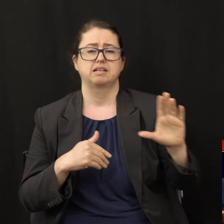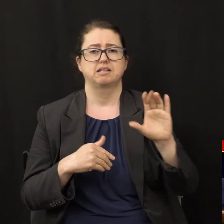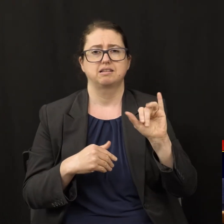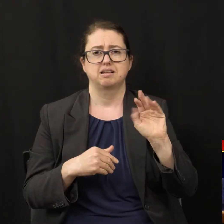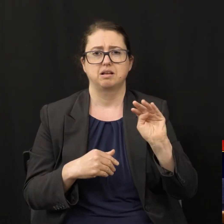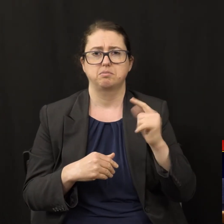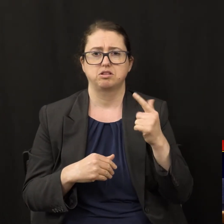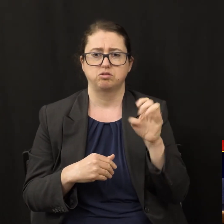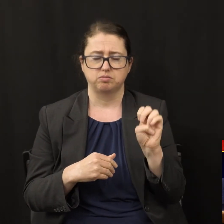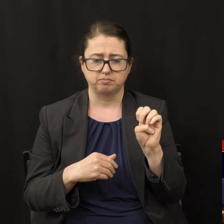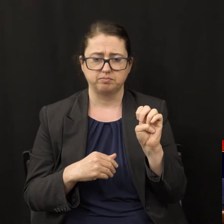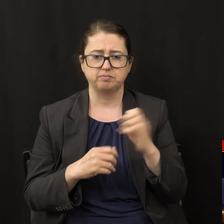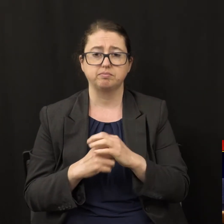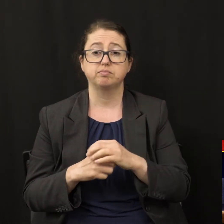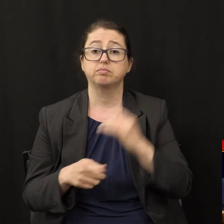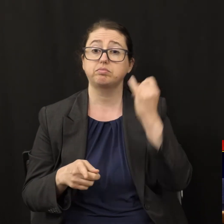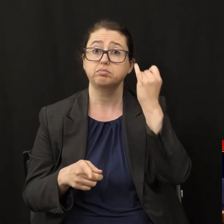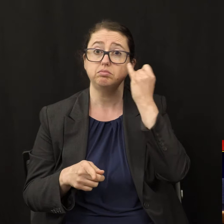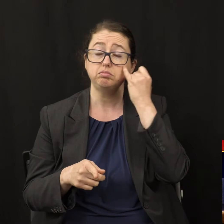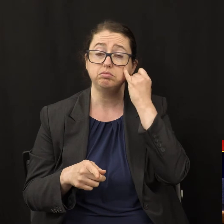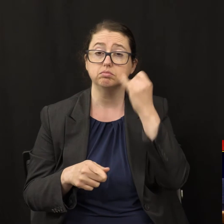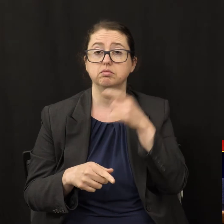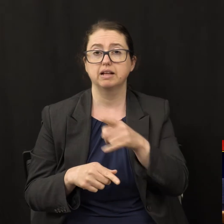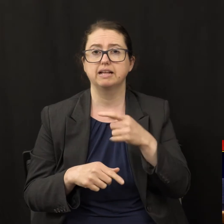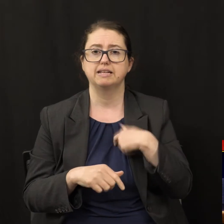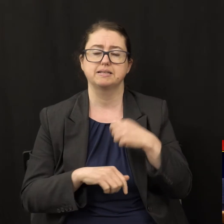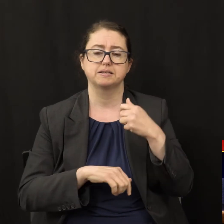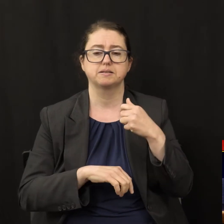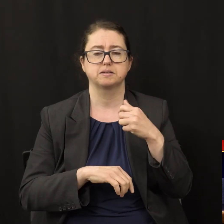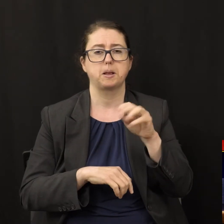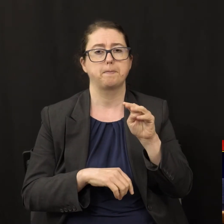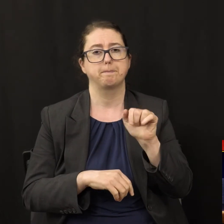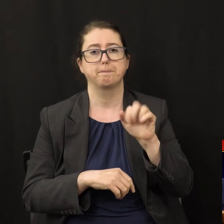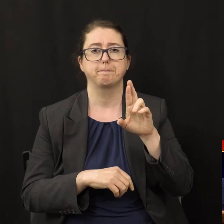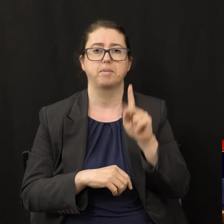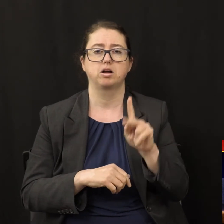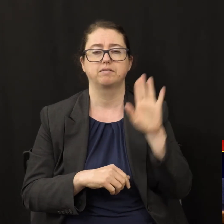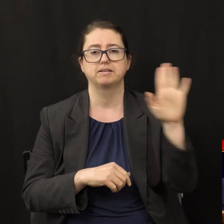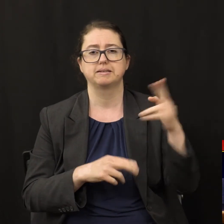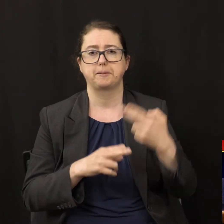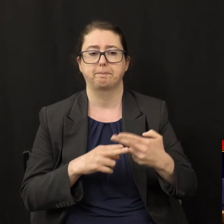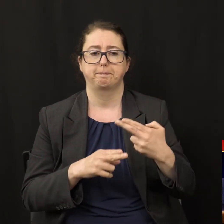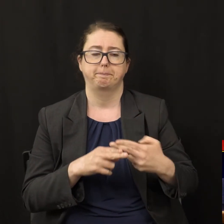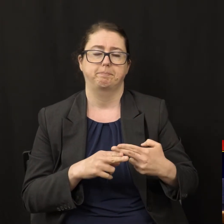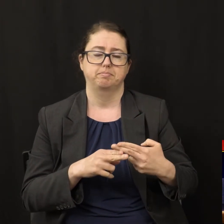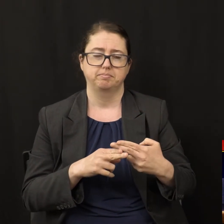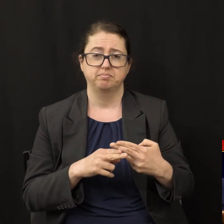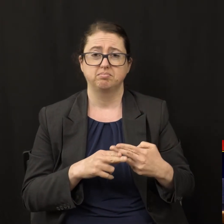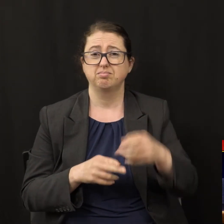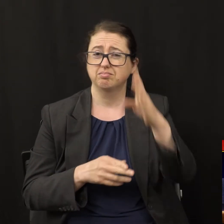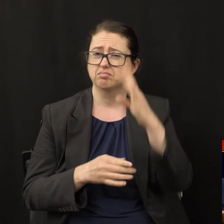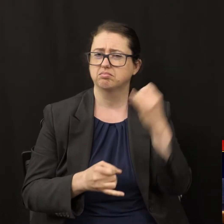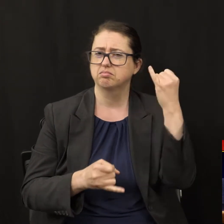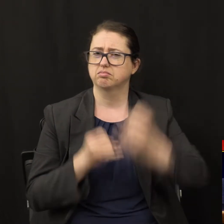whoever receives the mark of his name. God's final message of love.